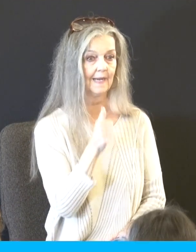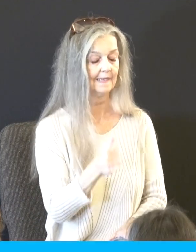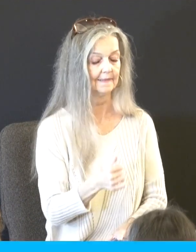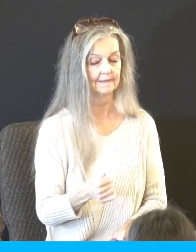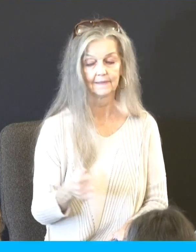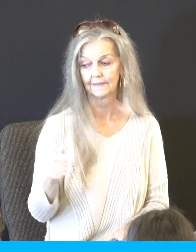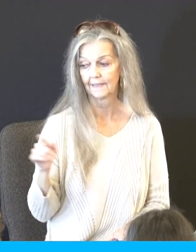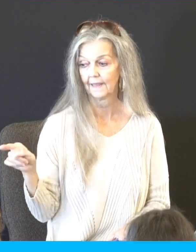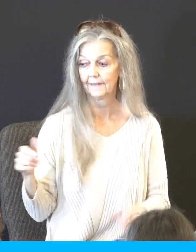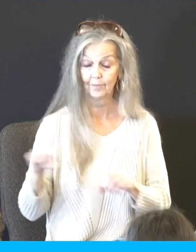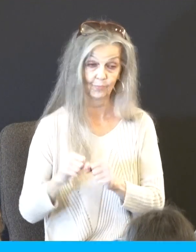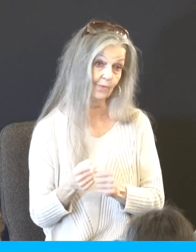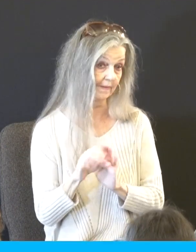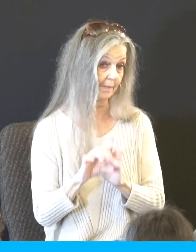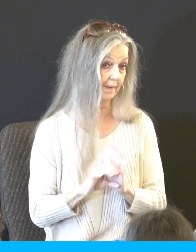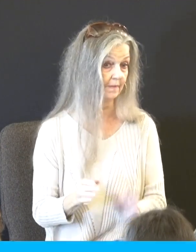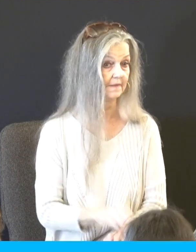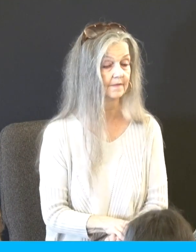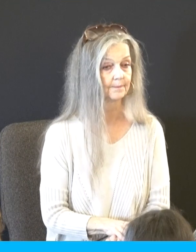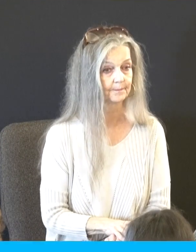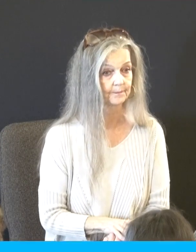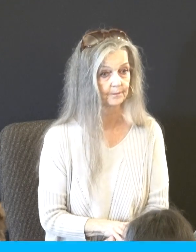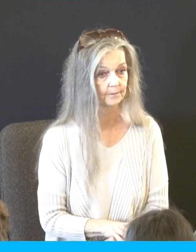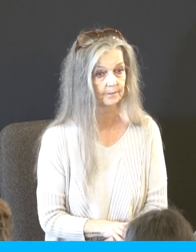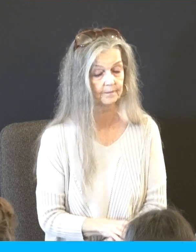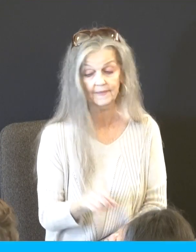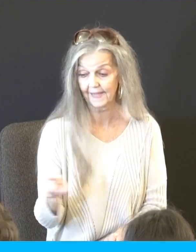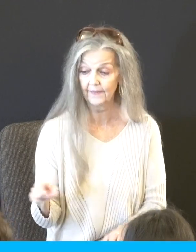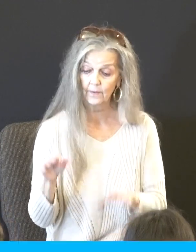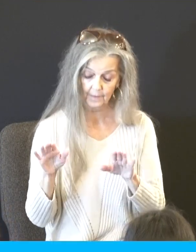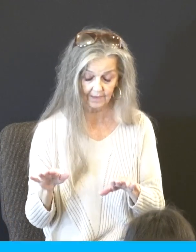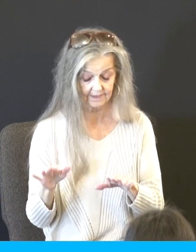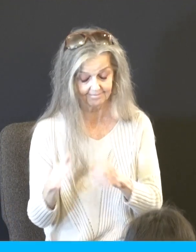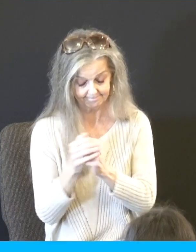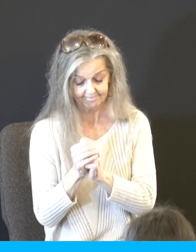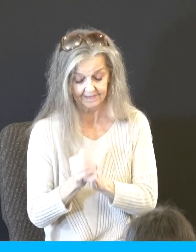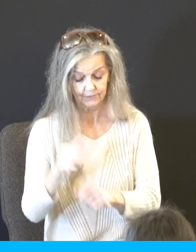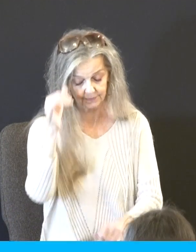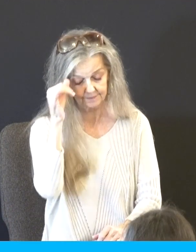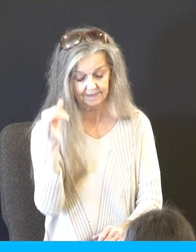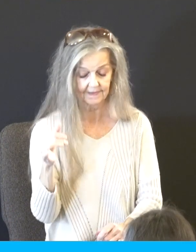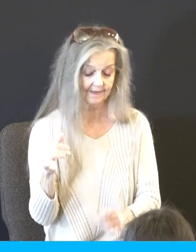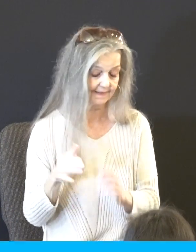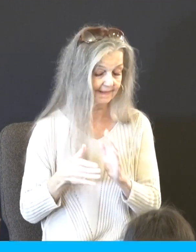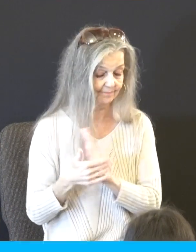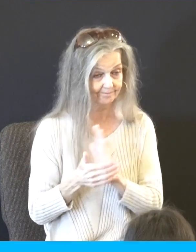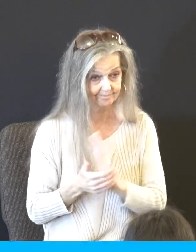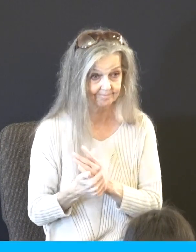the Lord God of Israel. They made a graven image and they're bowing down to it and they're fornicating. So that's adultery. Plus, they've been coveting while they figure out who to fornicate